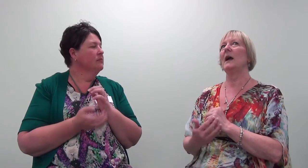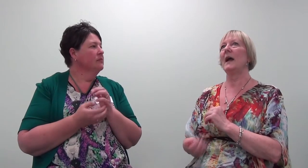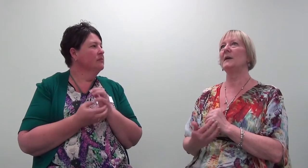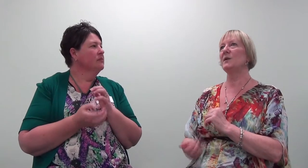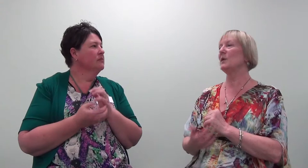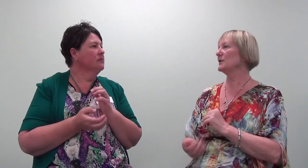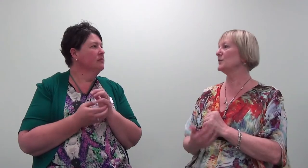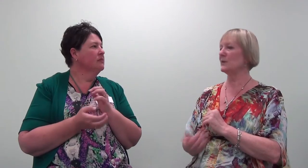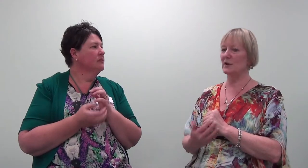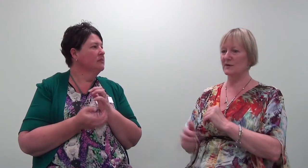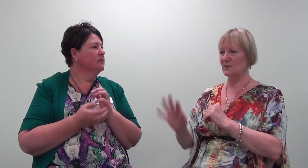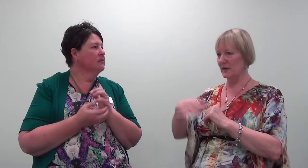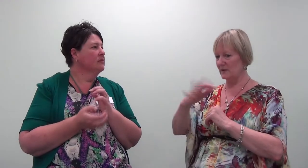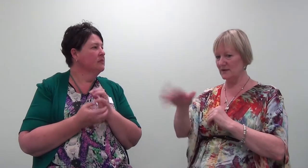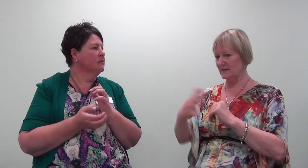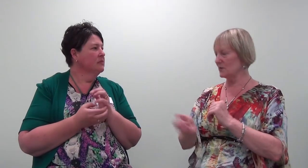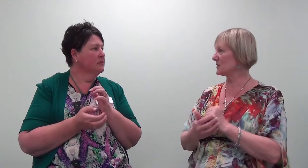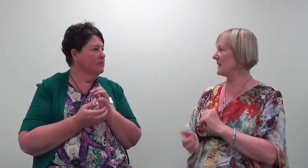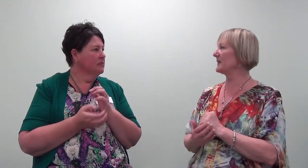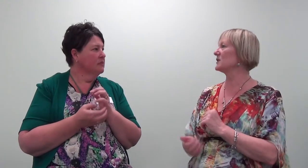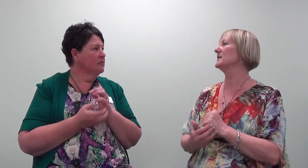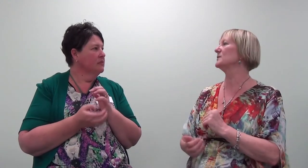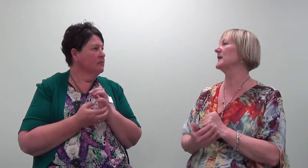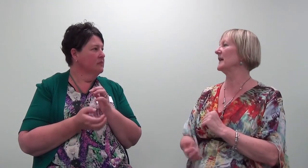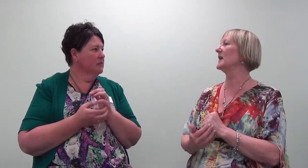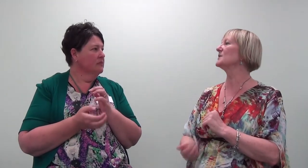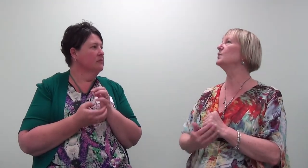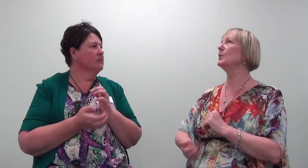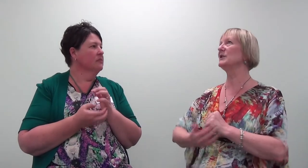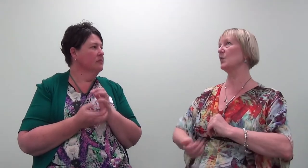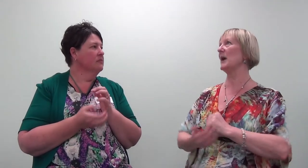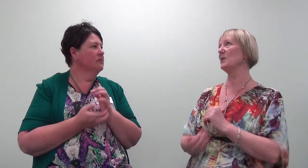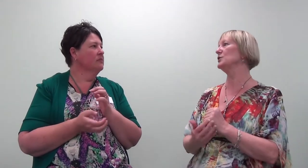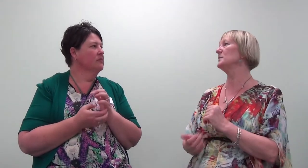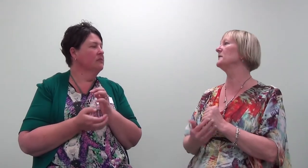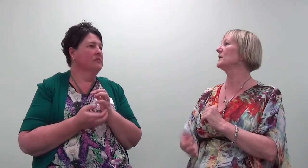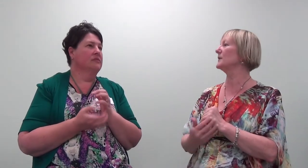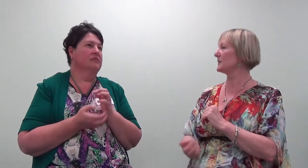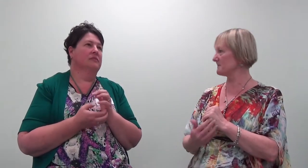How do you want to do it? Because we just talked about the gentle techniques. Which way would you prefer to do it?